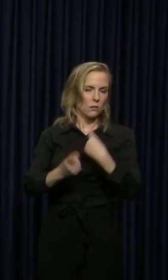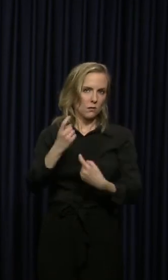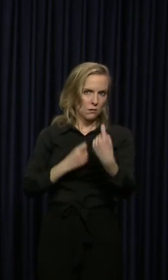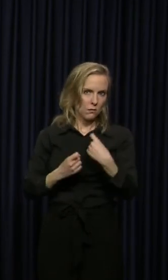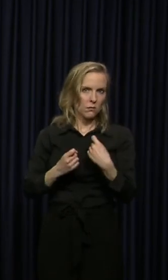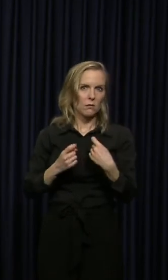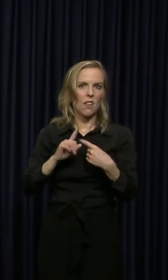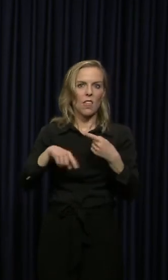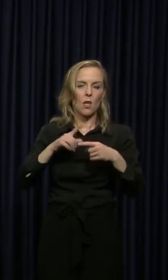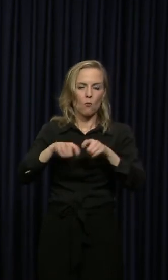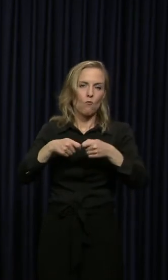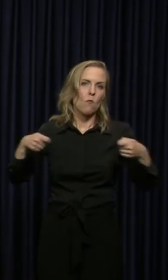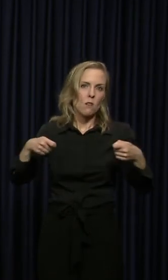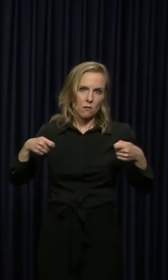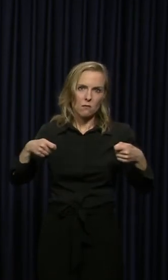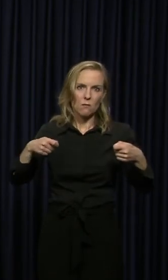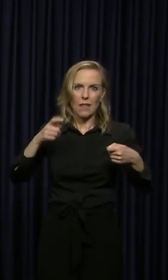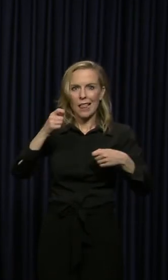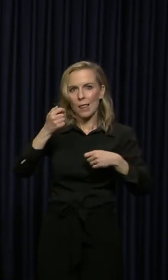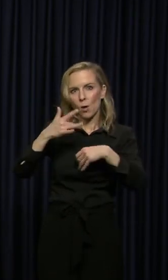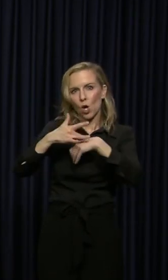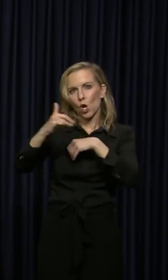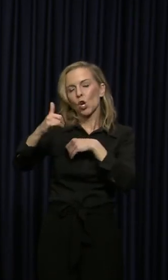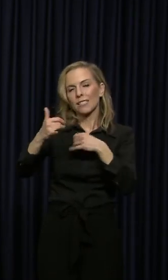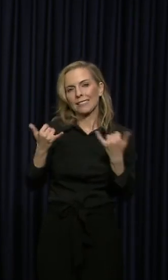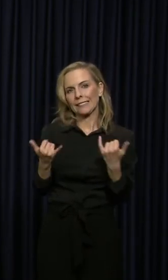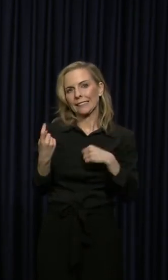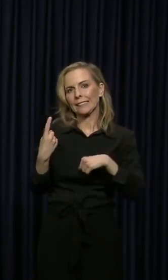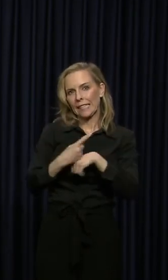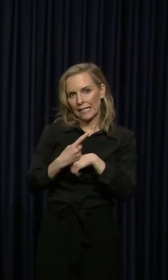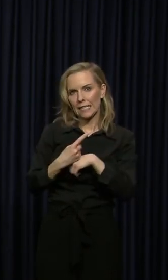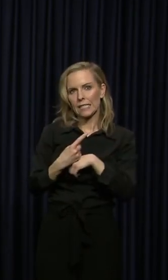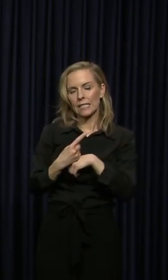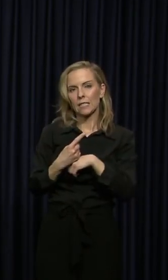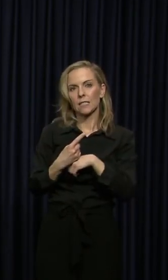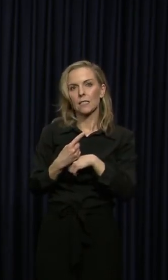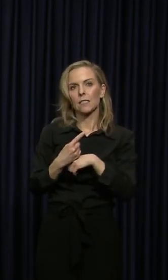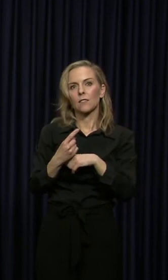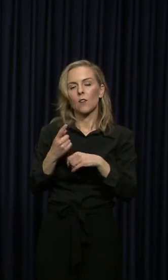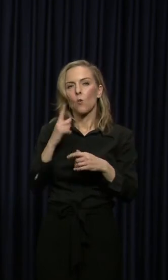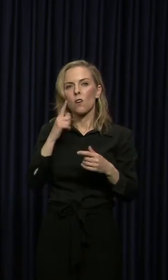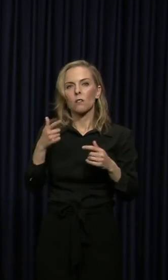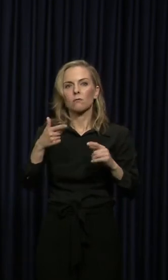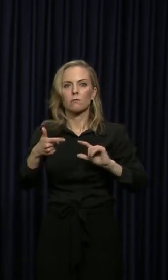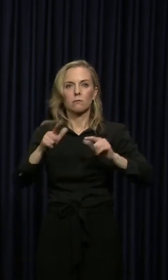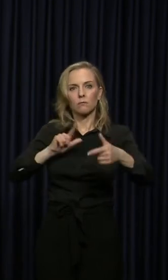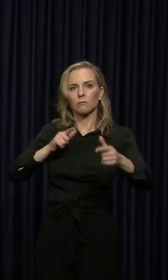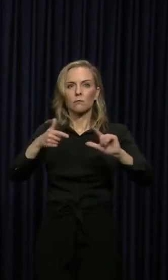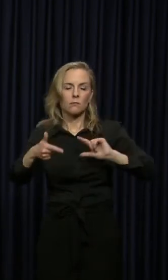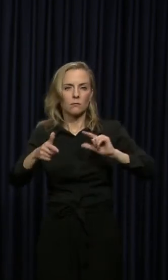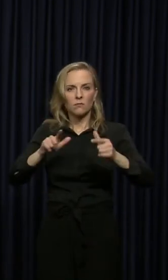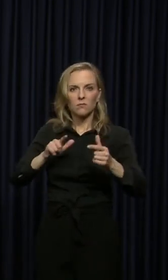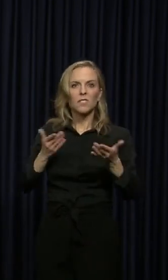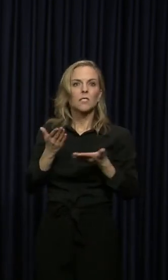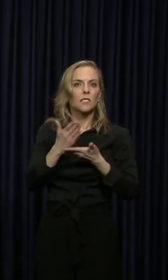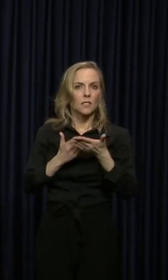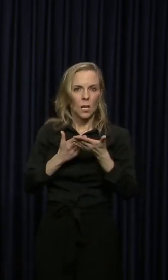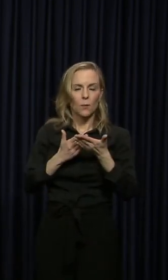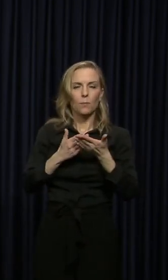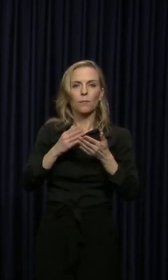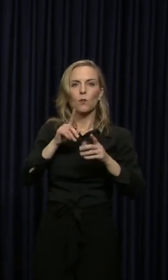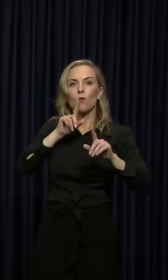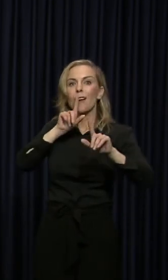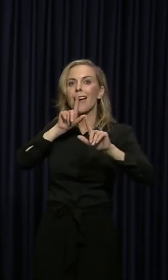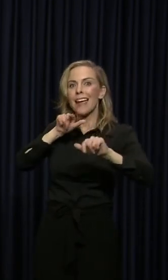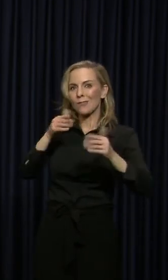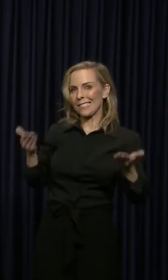And we'll wrap up just a little bit early today. We'll go back and forth again between folks that are here today and